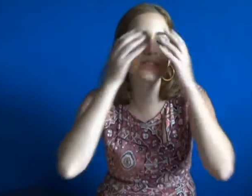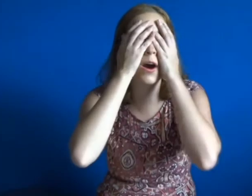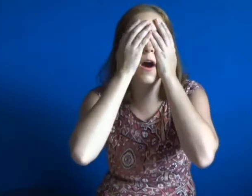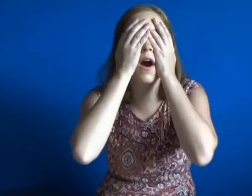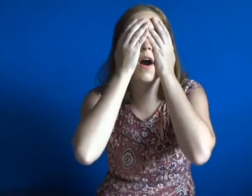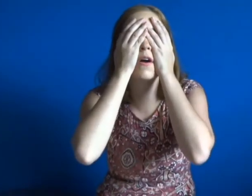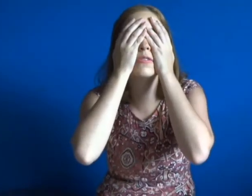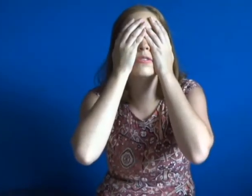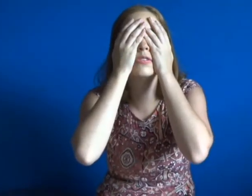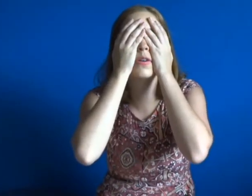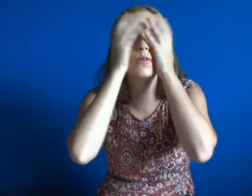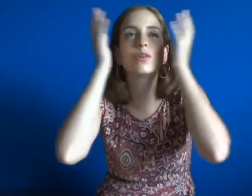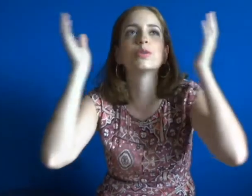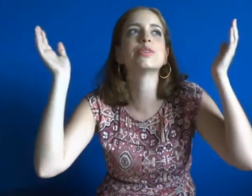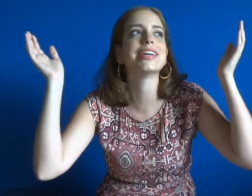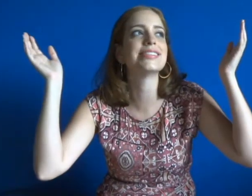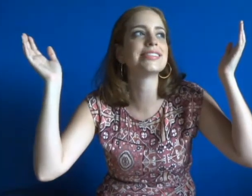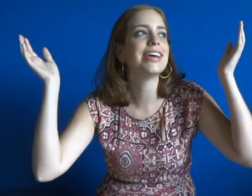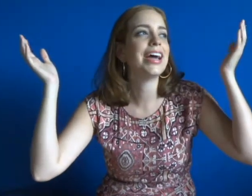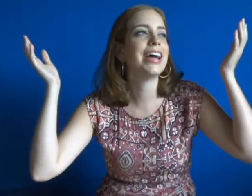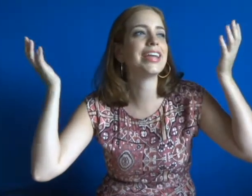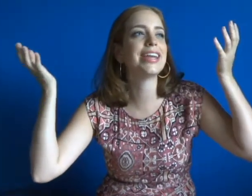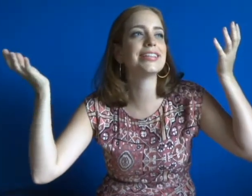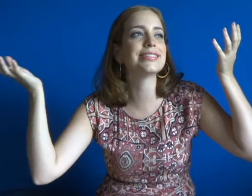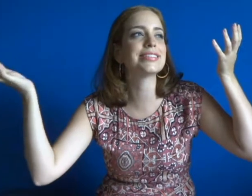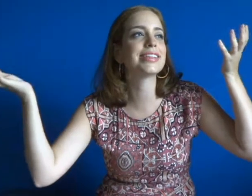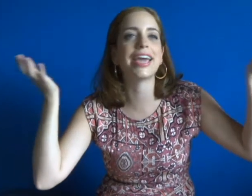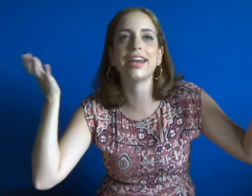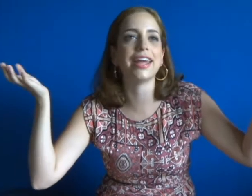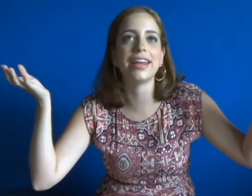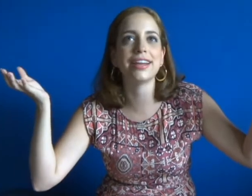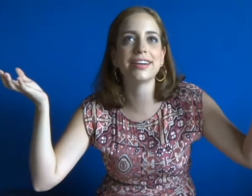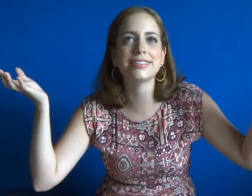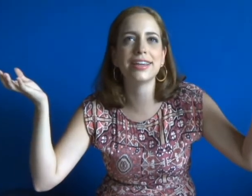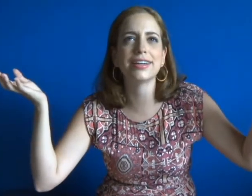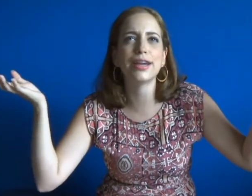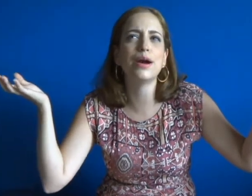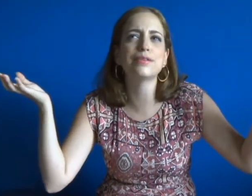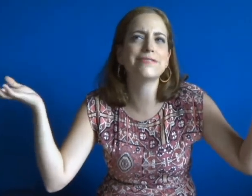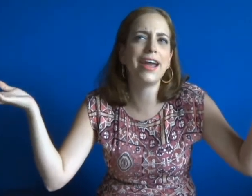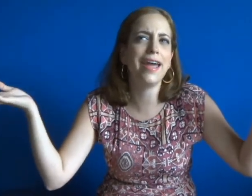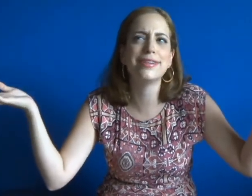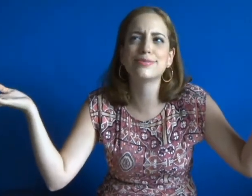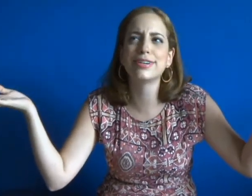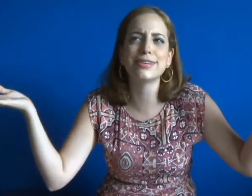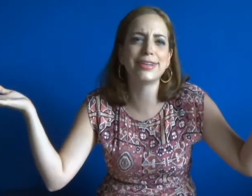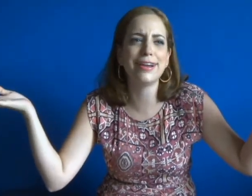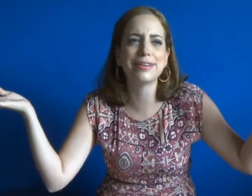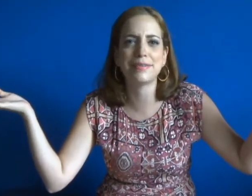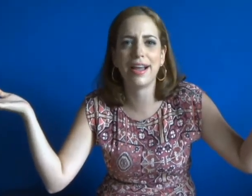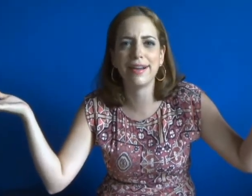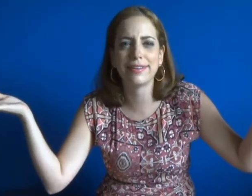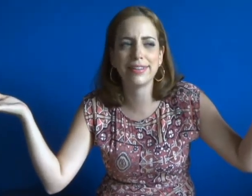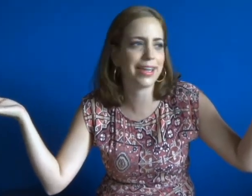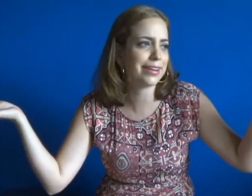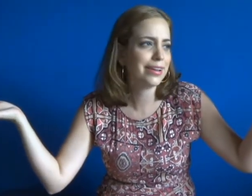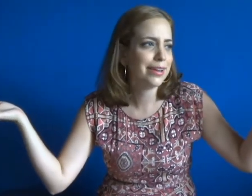just so, so coolest. And he doesn't get it, and he's like, no, we're friends. What are you talking about? Like,